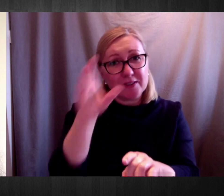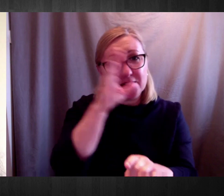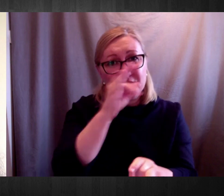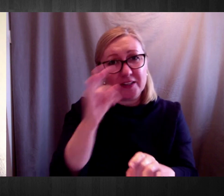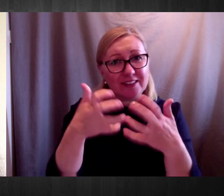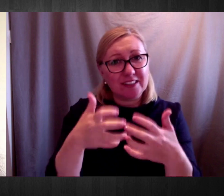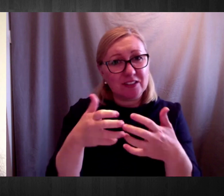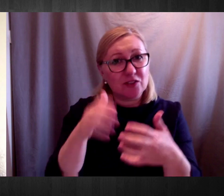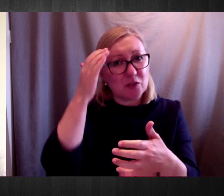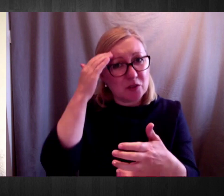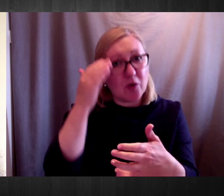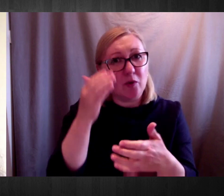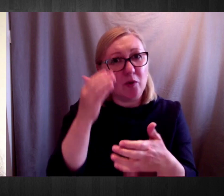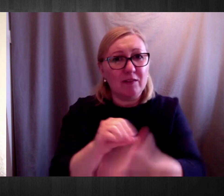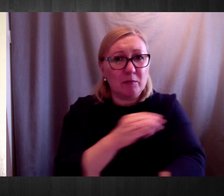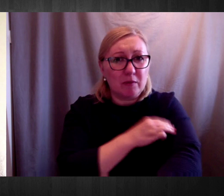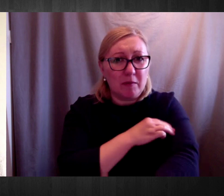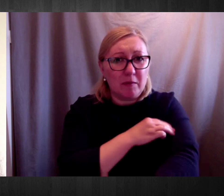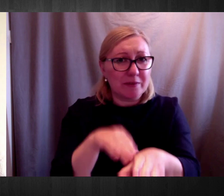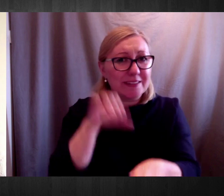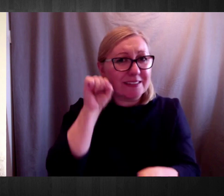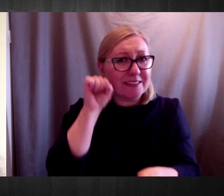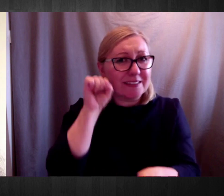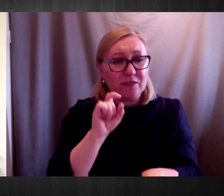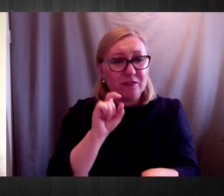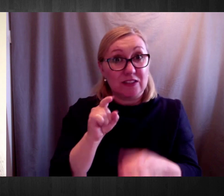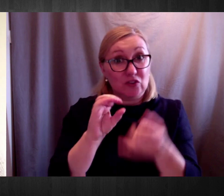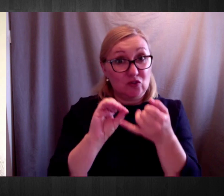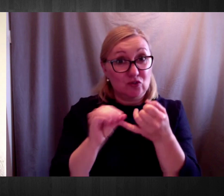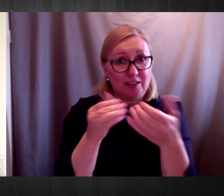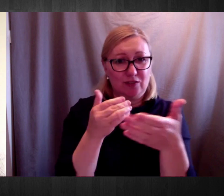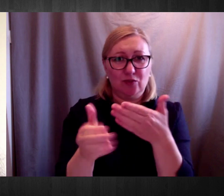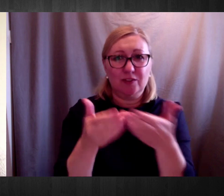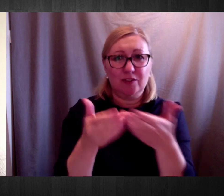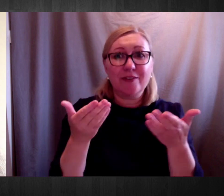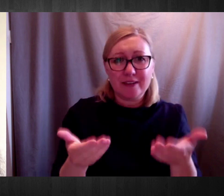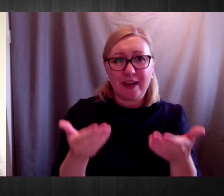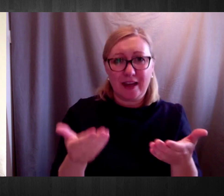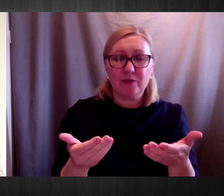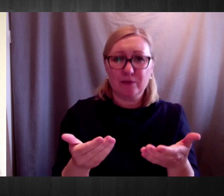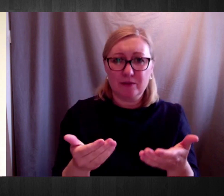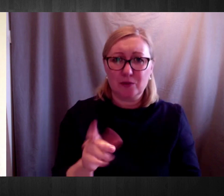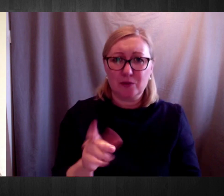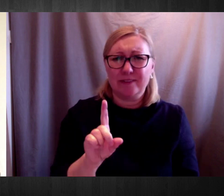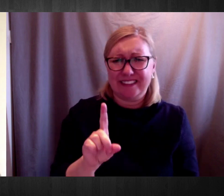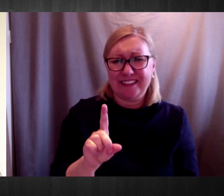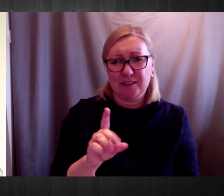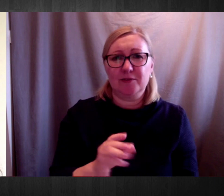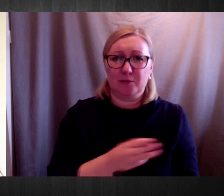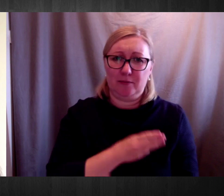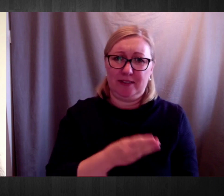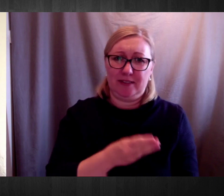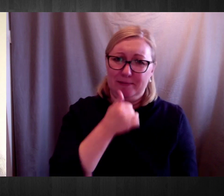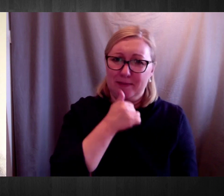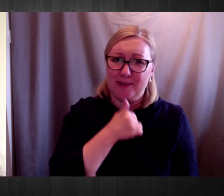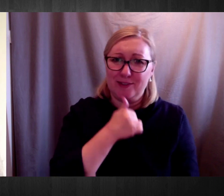activists, are representative organisations and academics to draft a collaborative statement which has attracted nearly